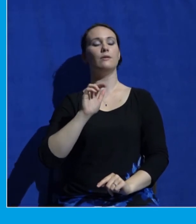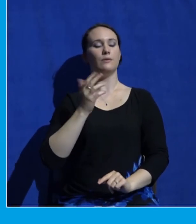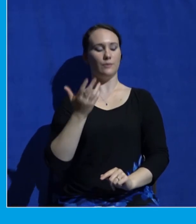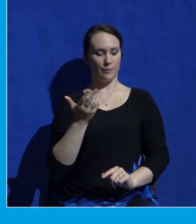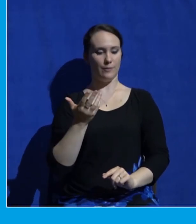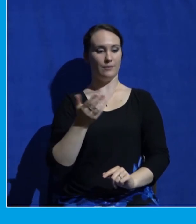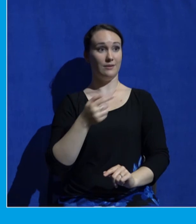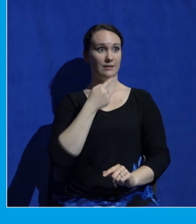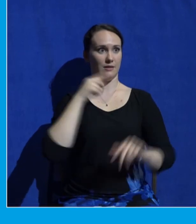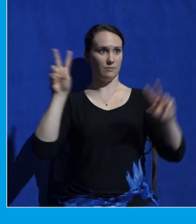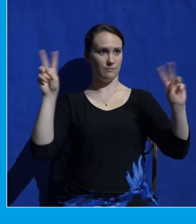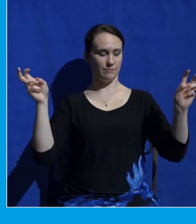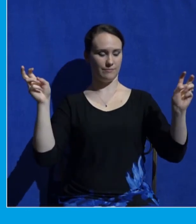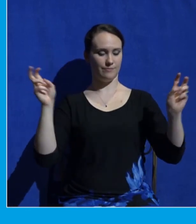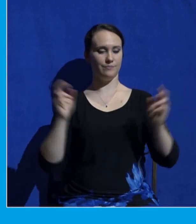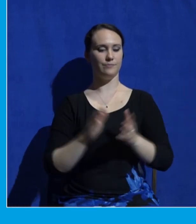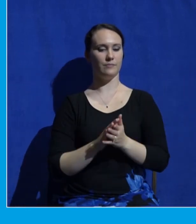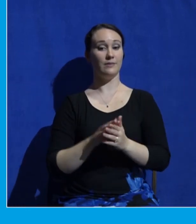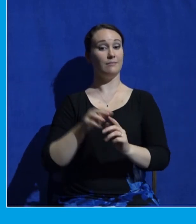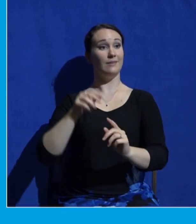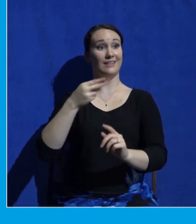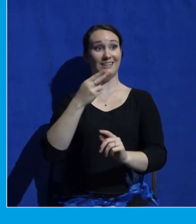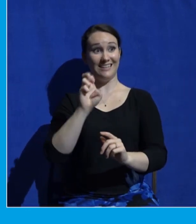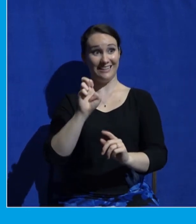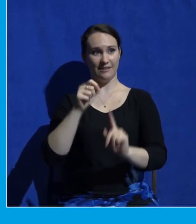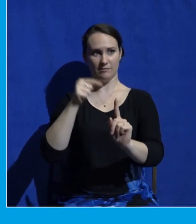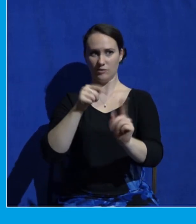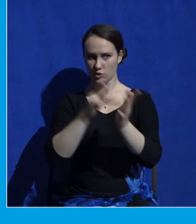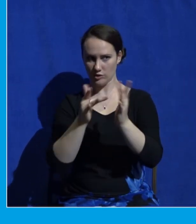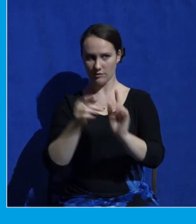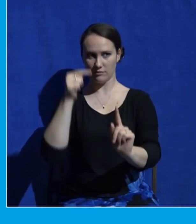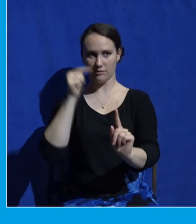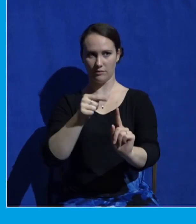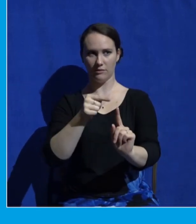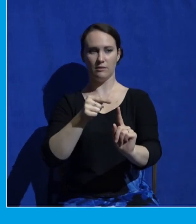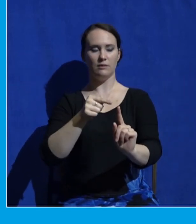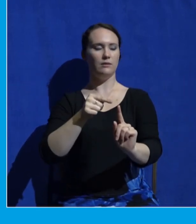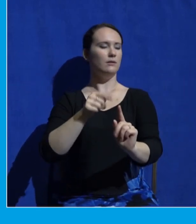and rejected by men, a man of sorrows and acquainted with grief.